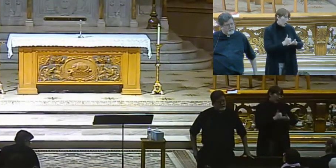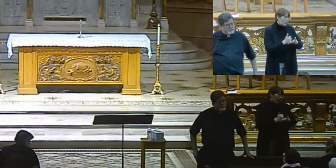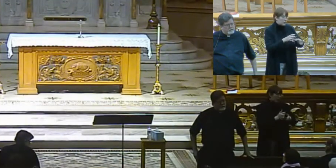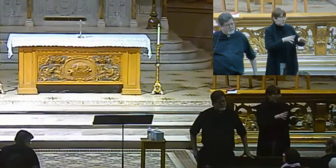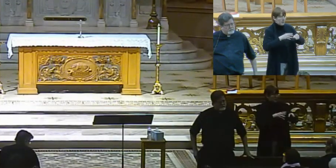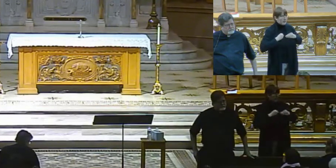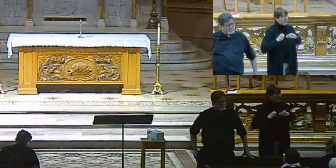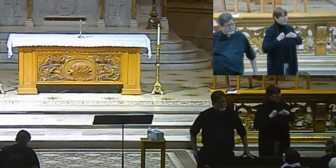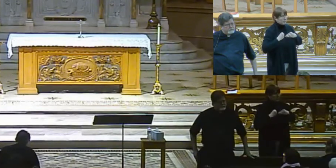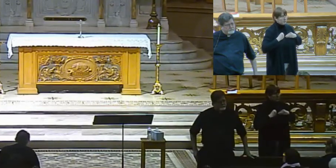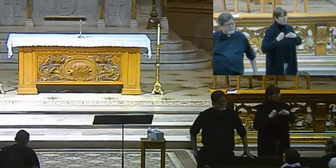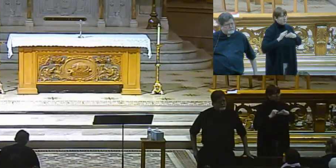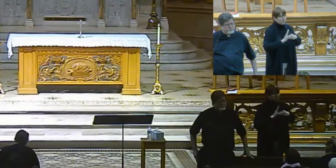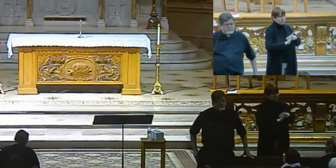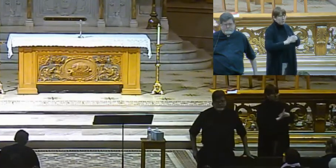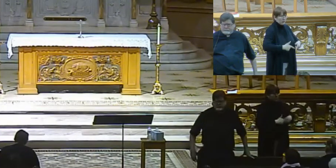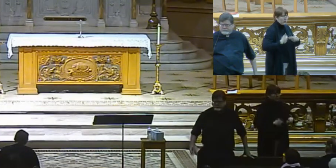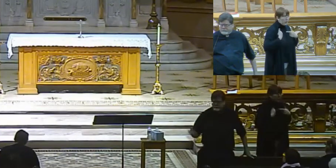All right?